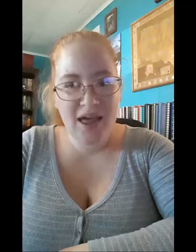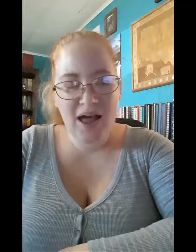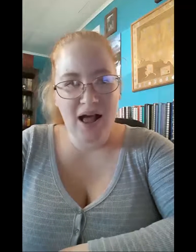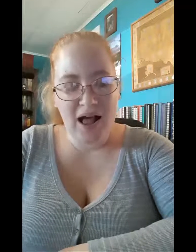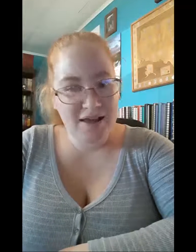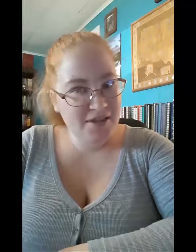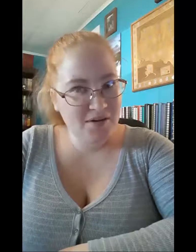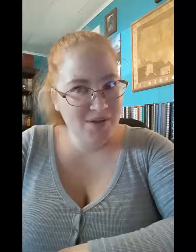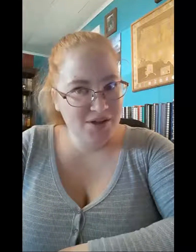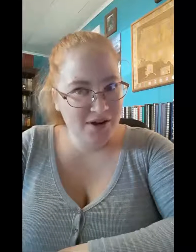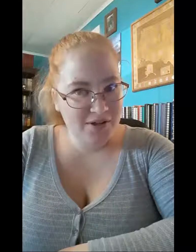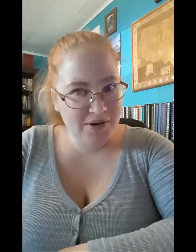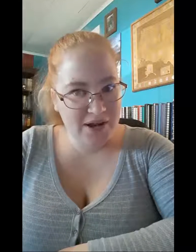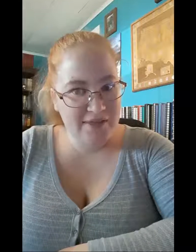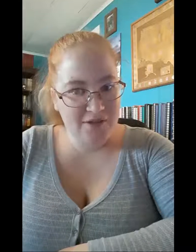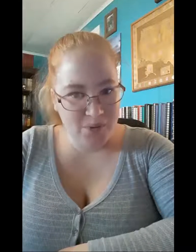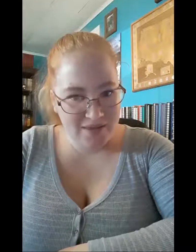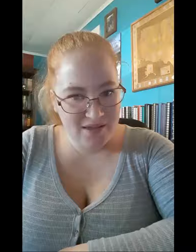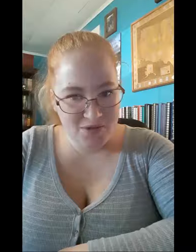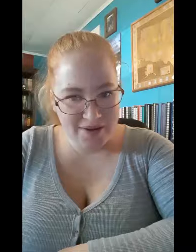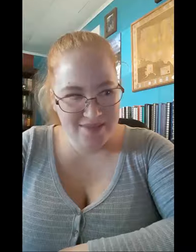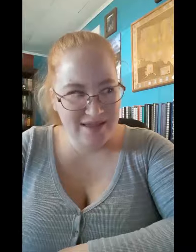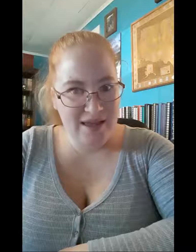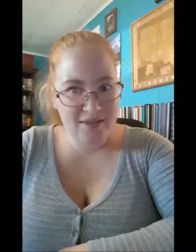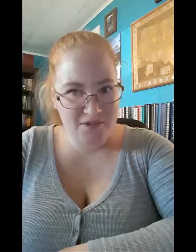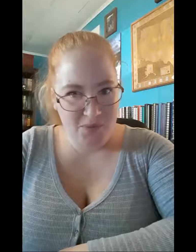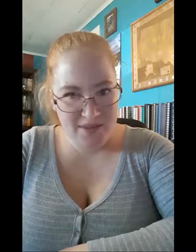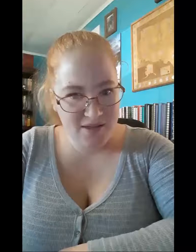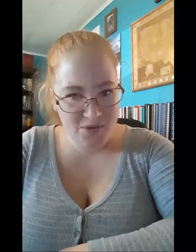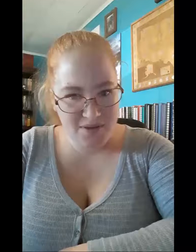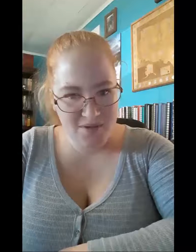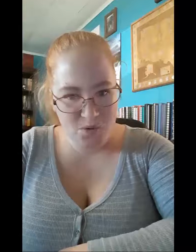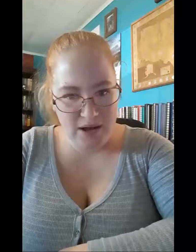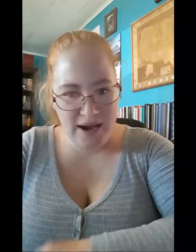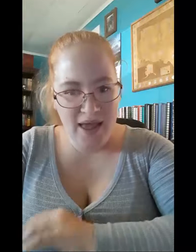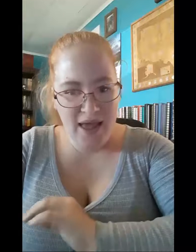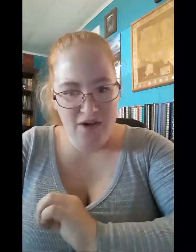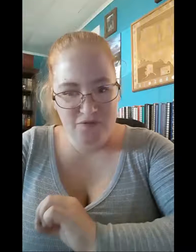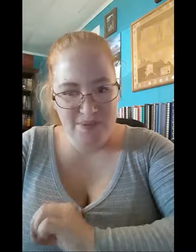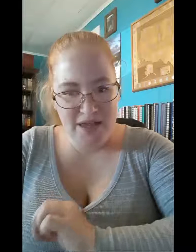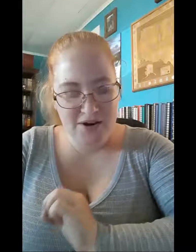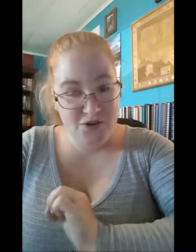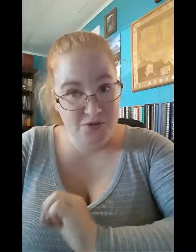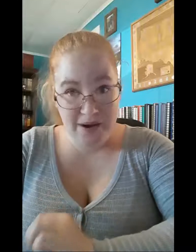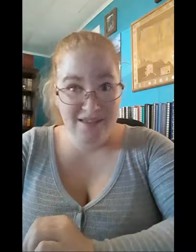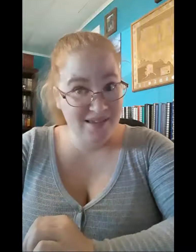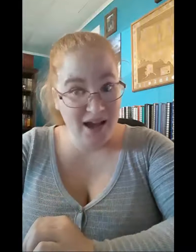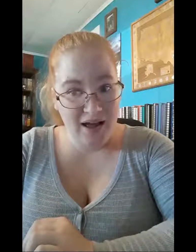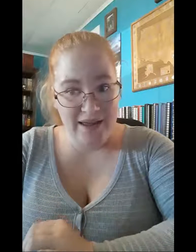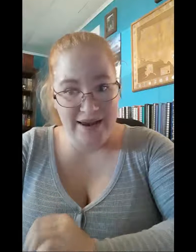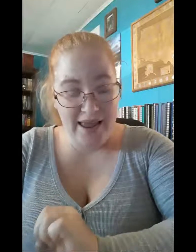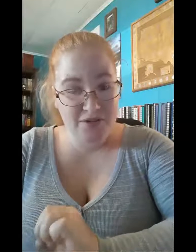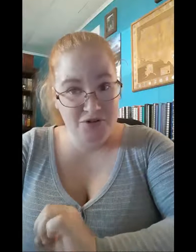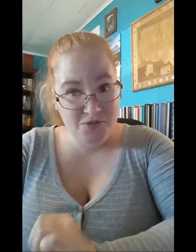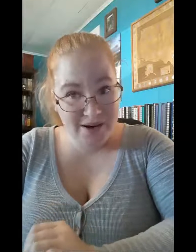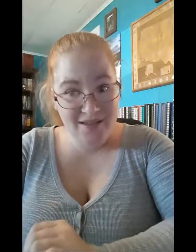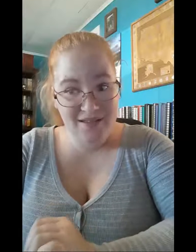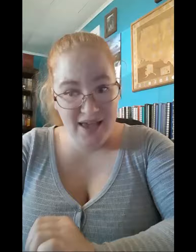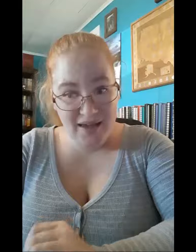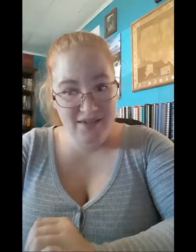I think we can all agree that 2020 and 2021 have been crazy odd and crazy hectic